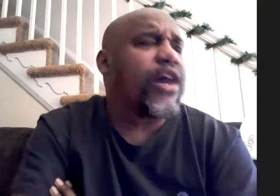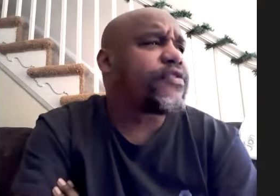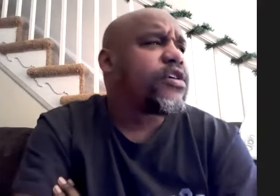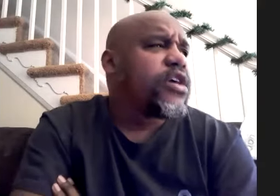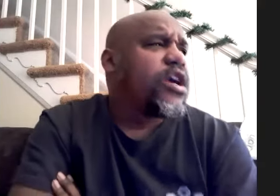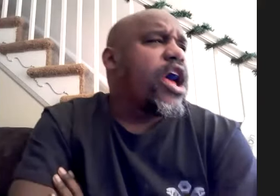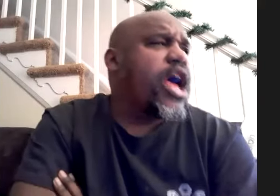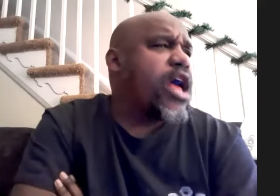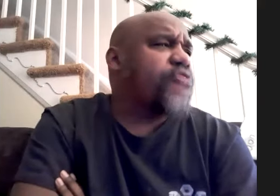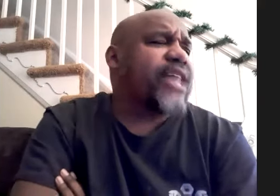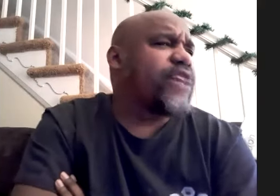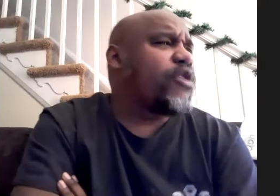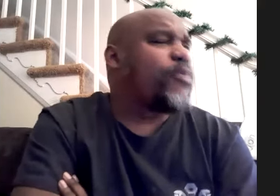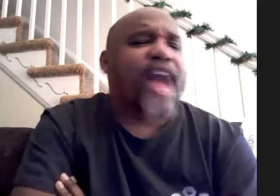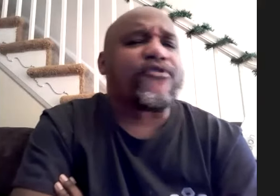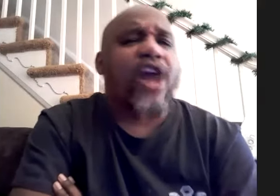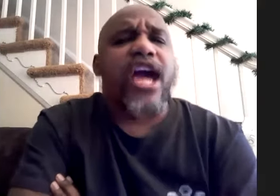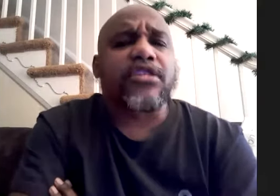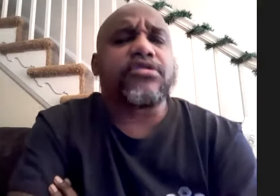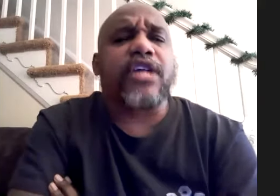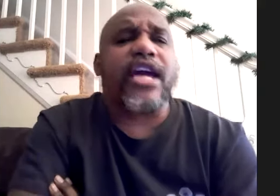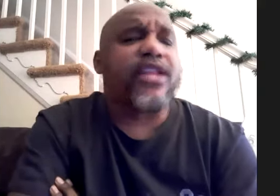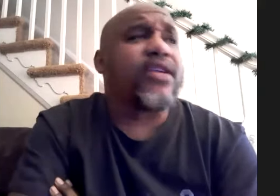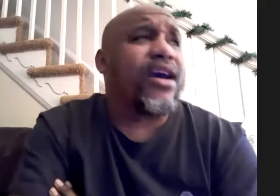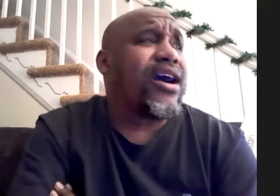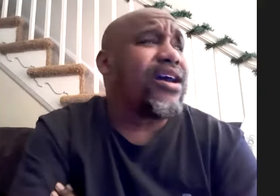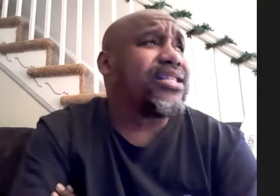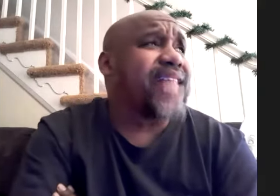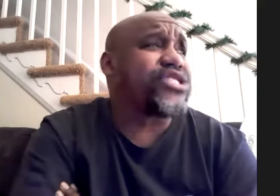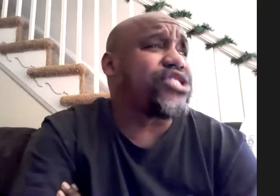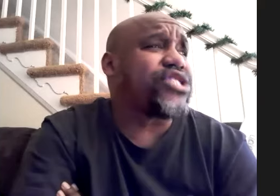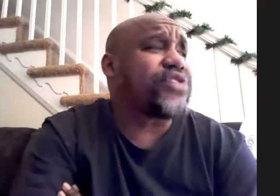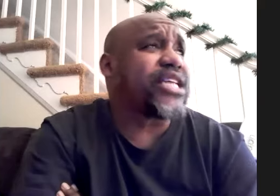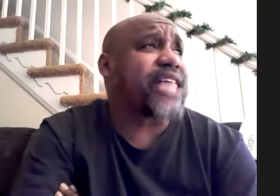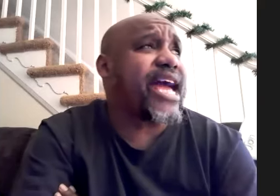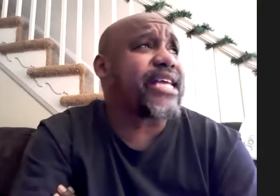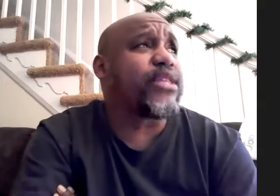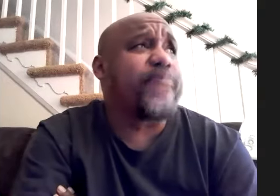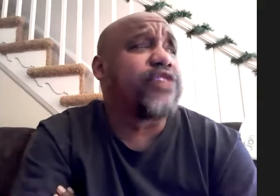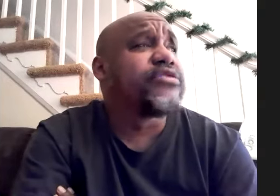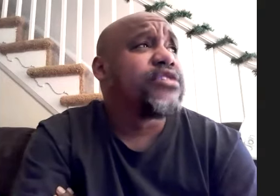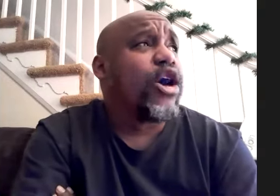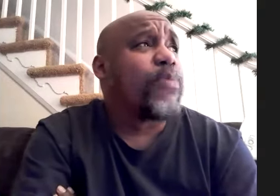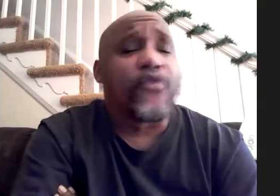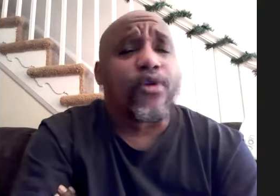thanksgiving or black friday and uh last year i think they had kelly bell open for them